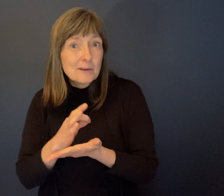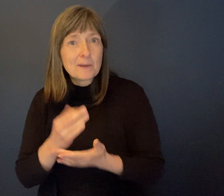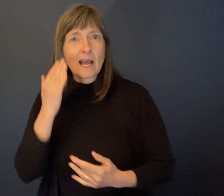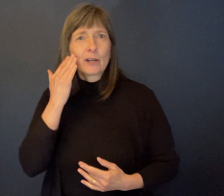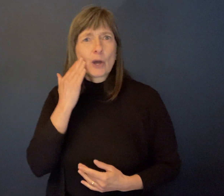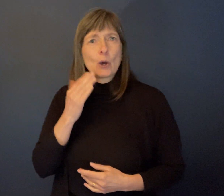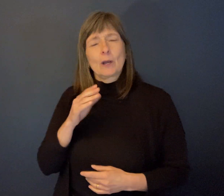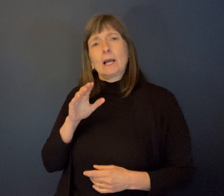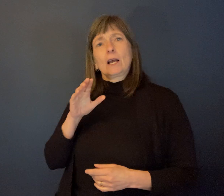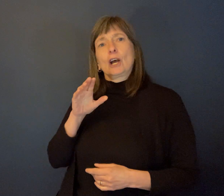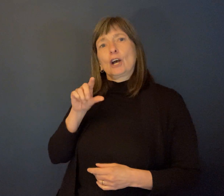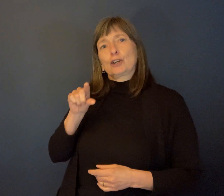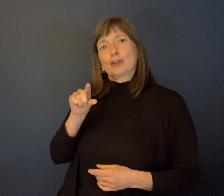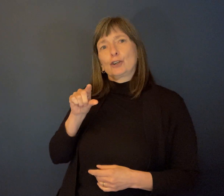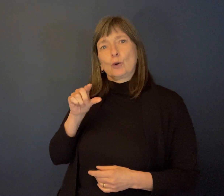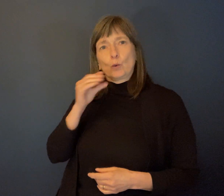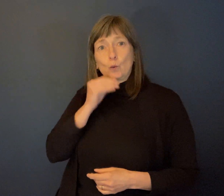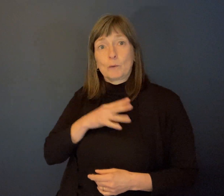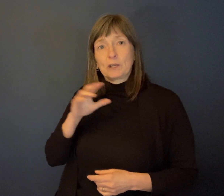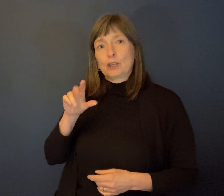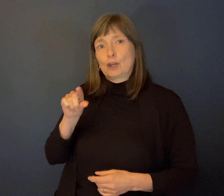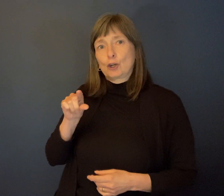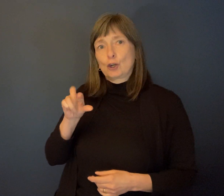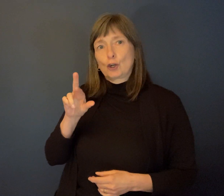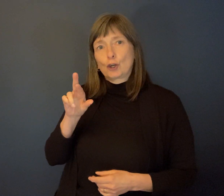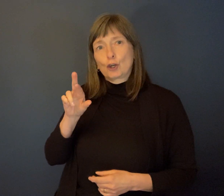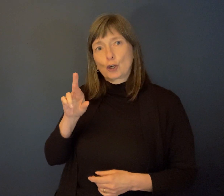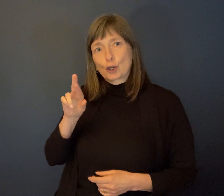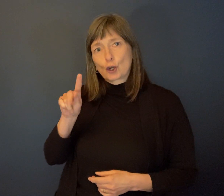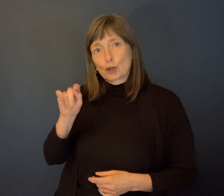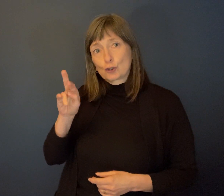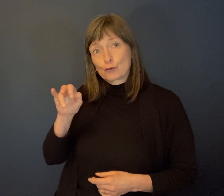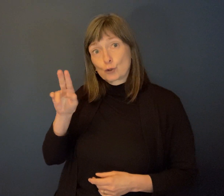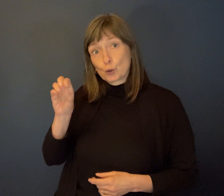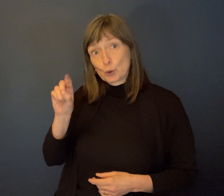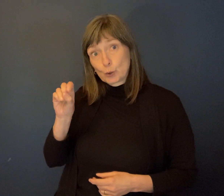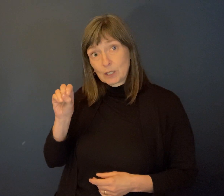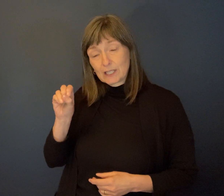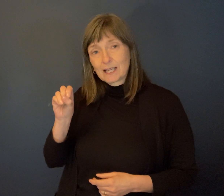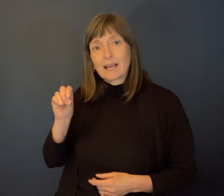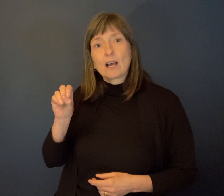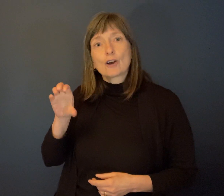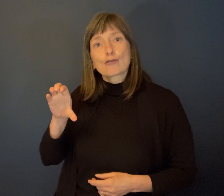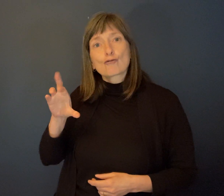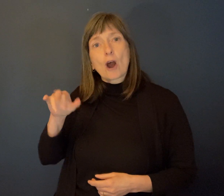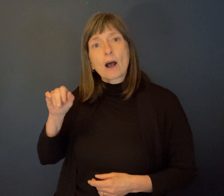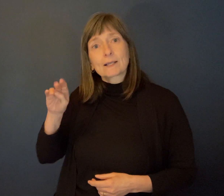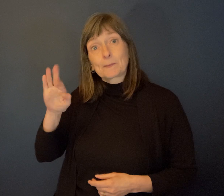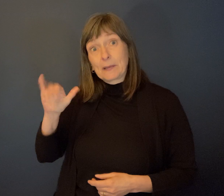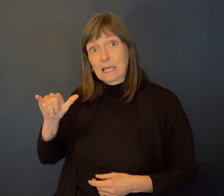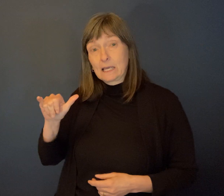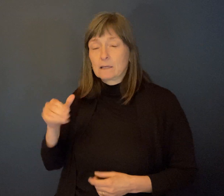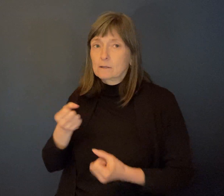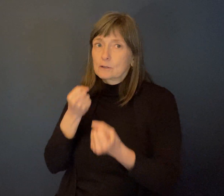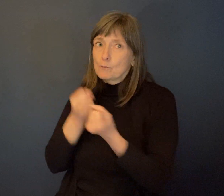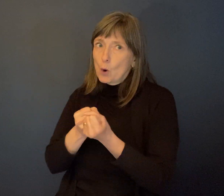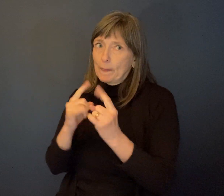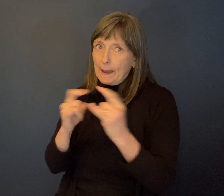Gertrude Crosby. She was a big supporter of the Sunshine Camp. And yes, and she had a daughter with a disability.